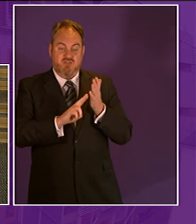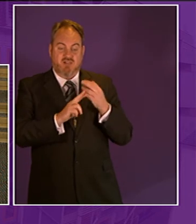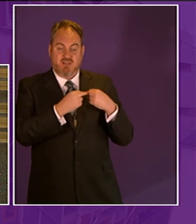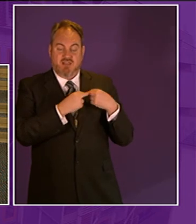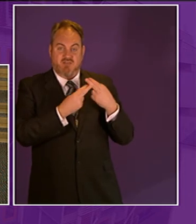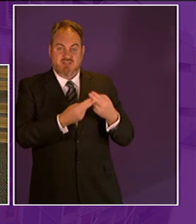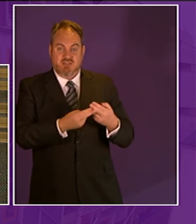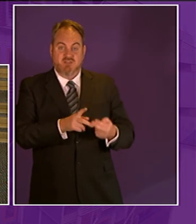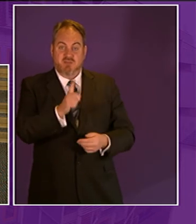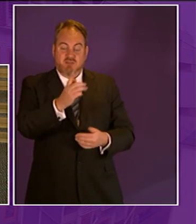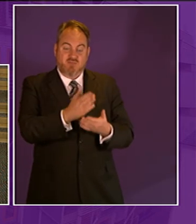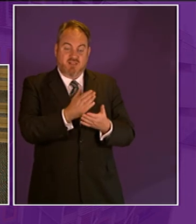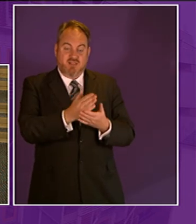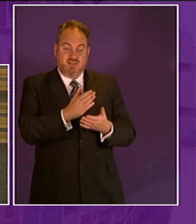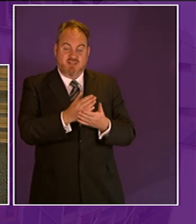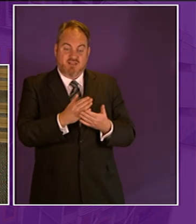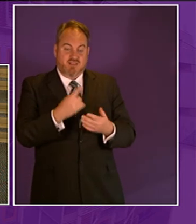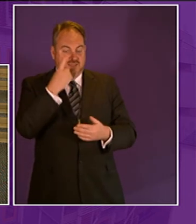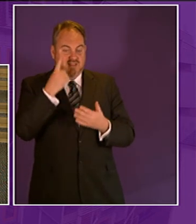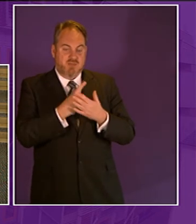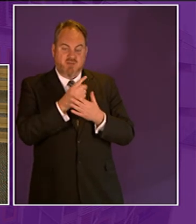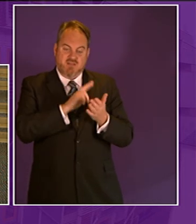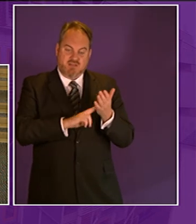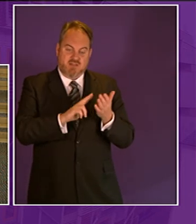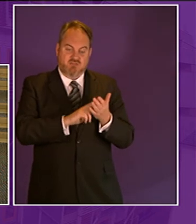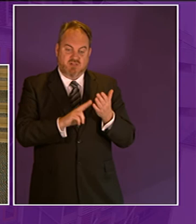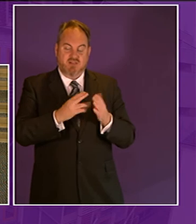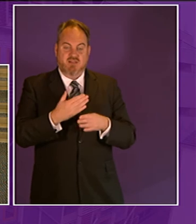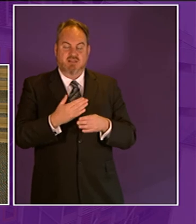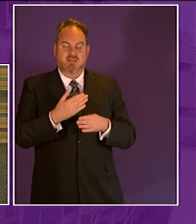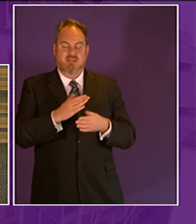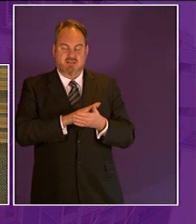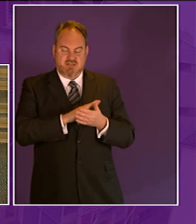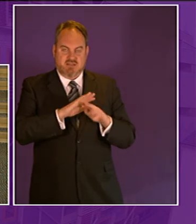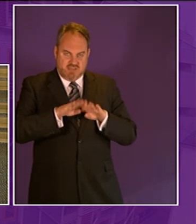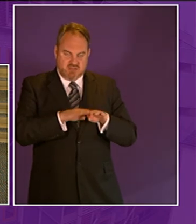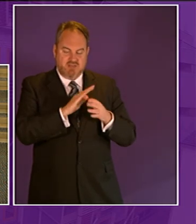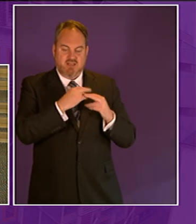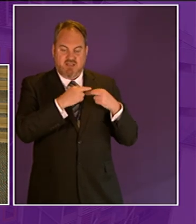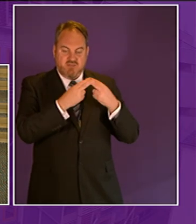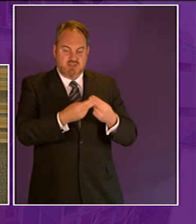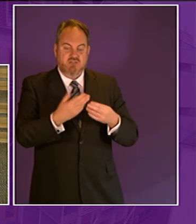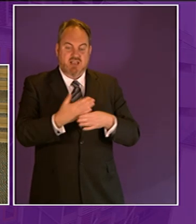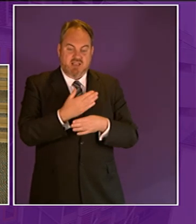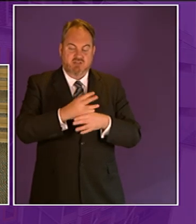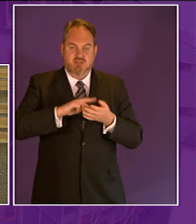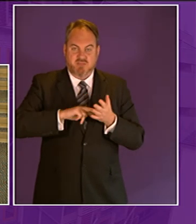of the scotland's natural health service action plan which is aiming to join up a range of work already taking place around